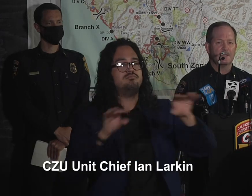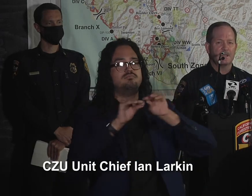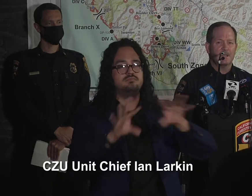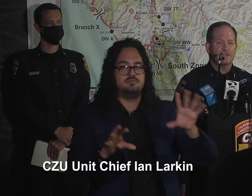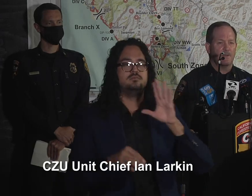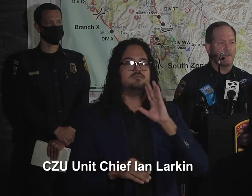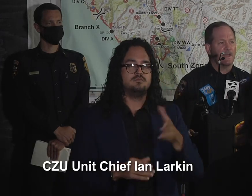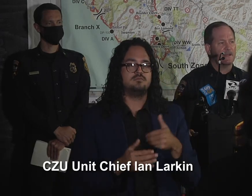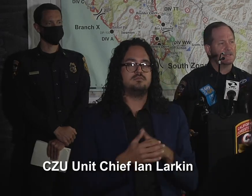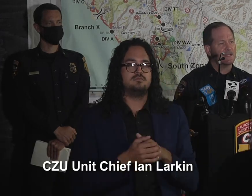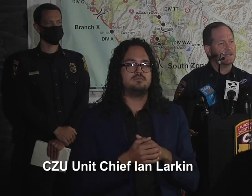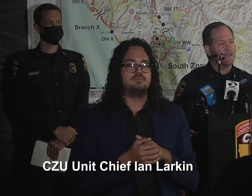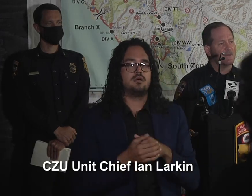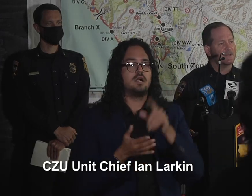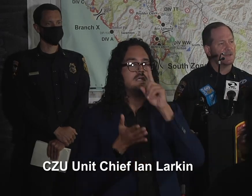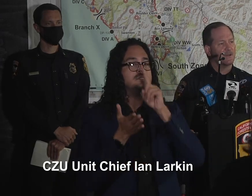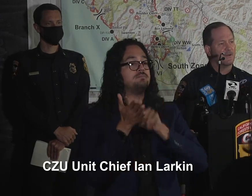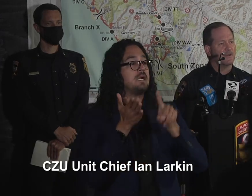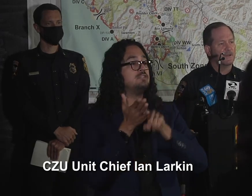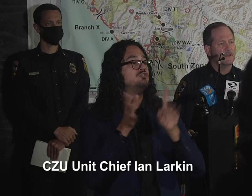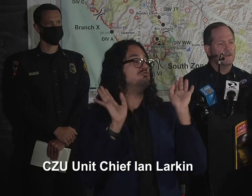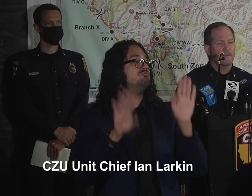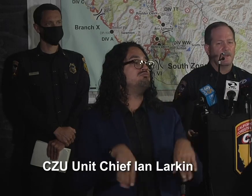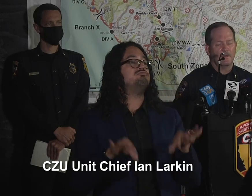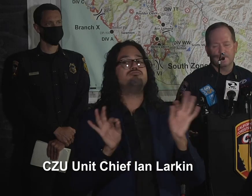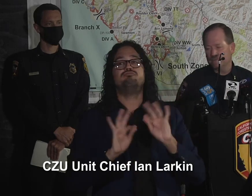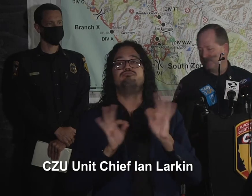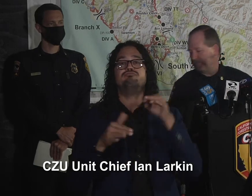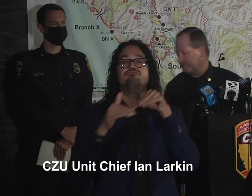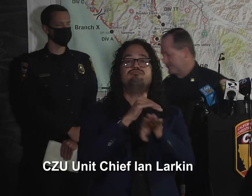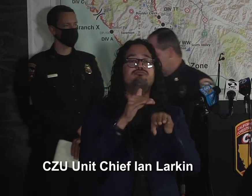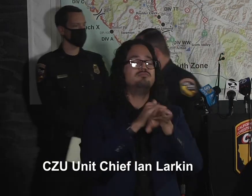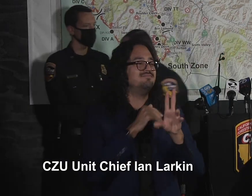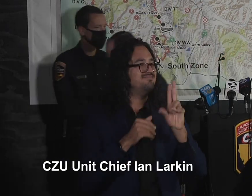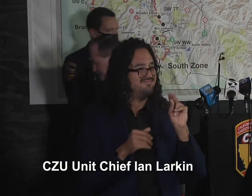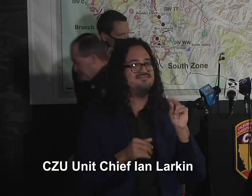into the areas so that they can assess the damage that occurred. Thank you.